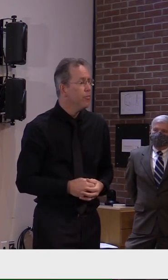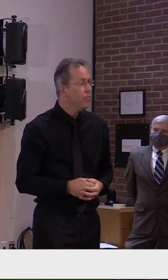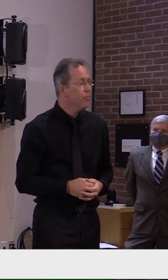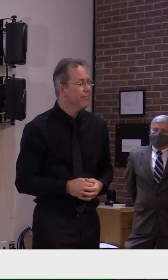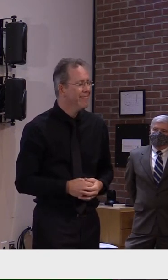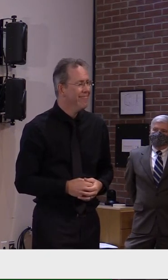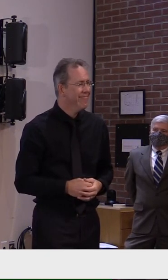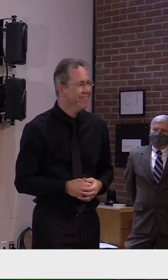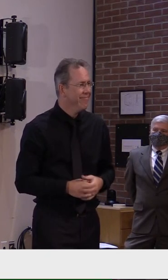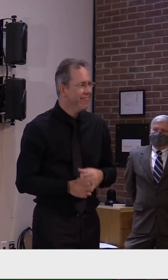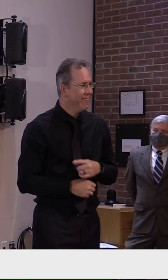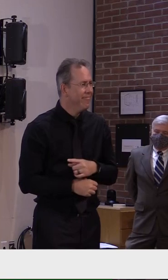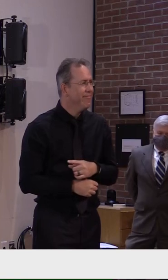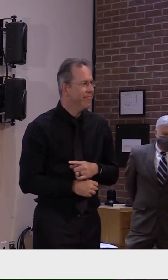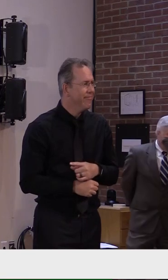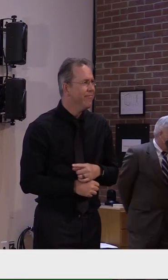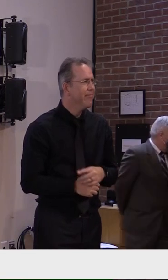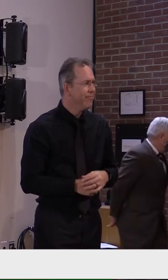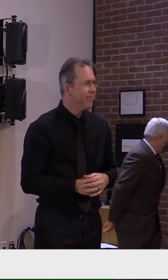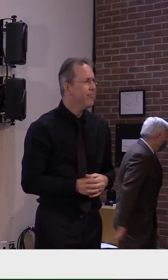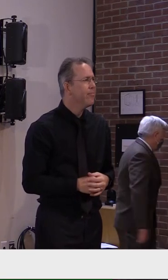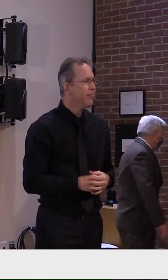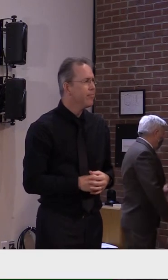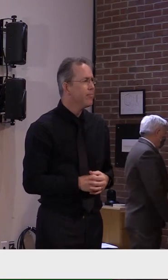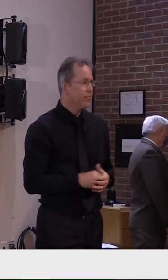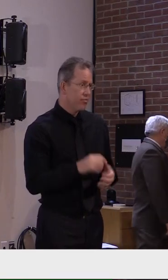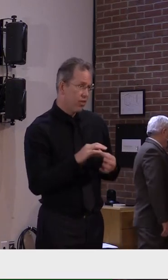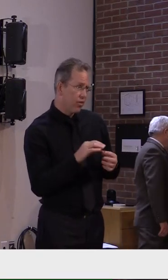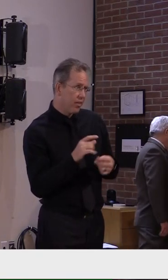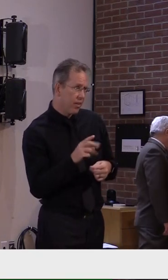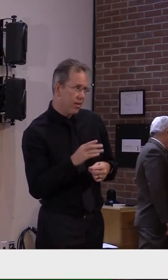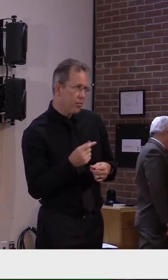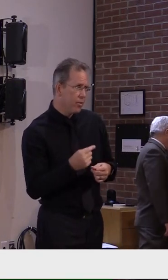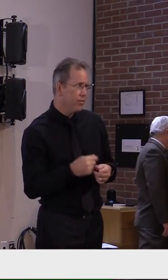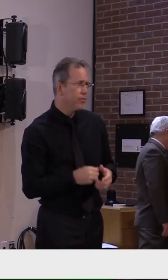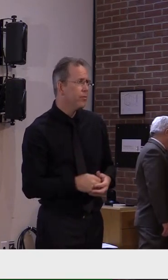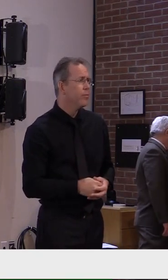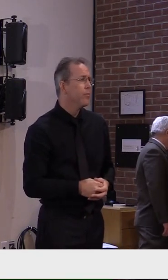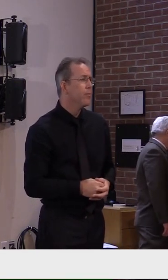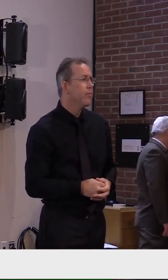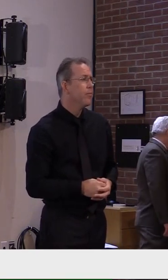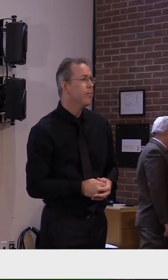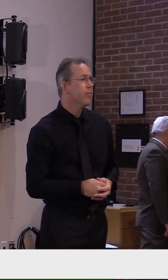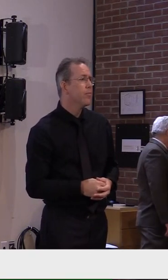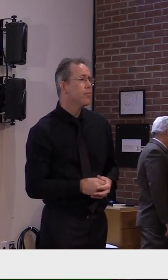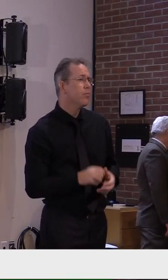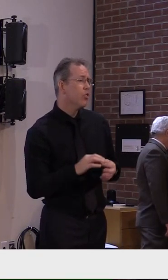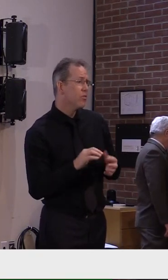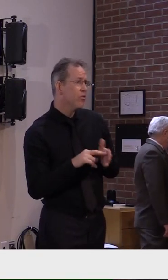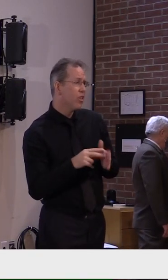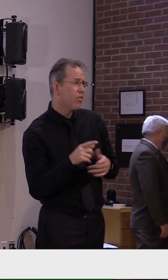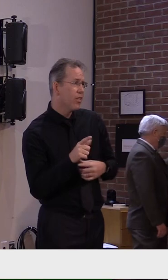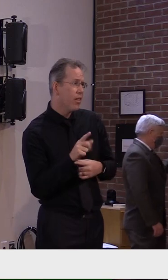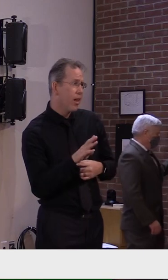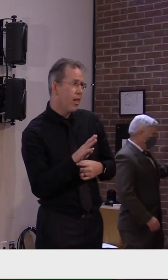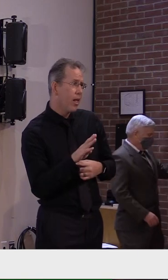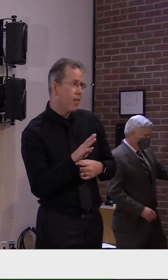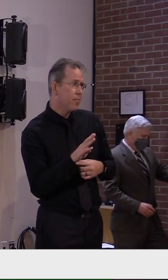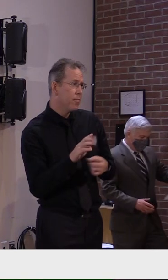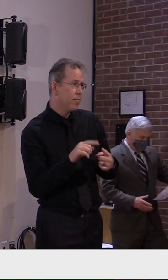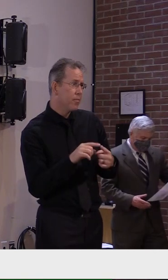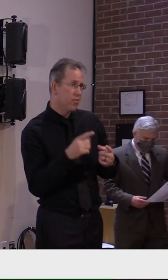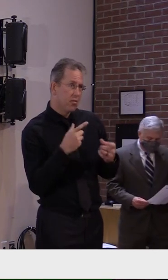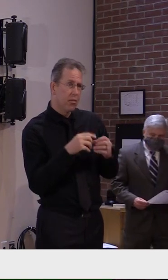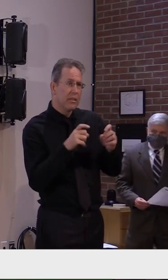So our public health lab is cranking it up, but certainly working very hard. We have access